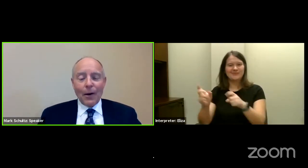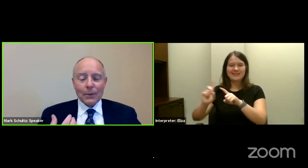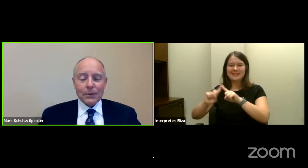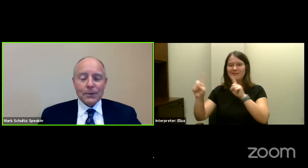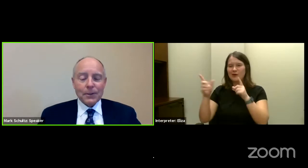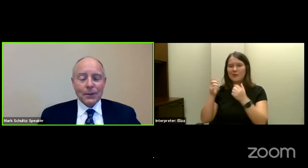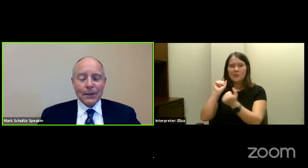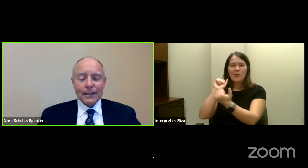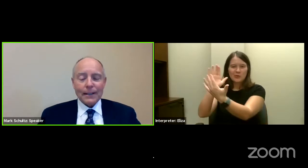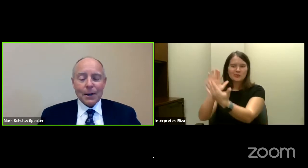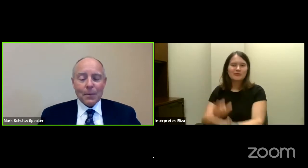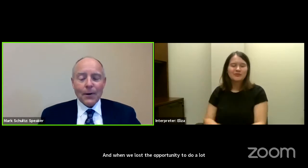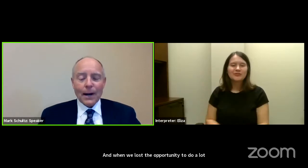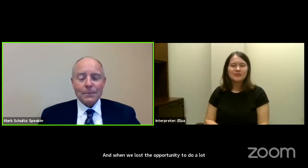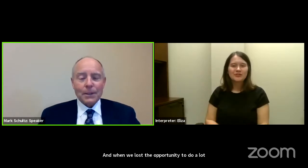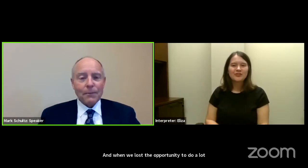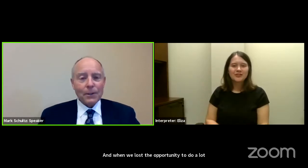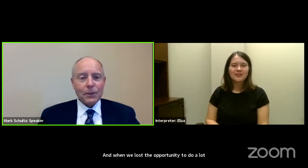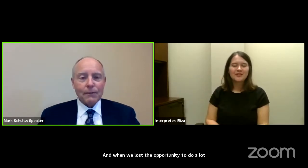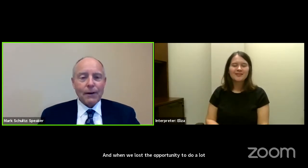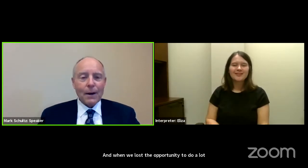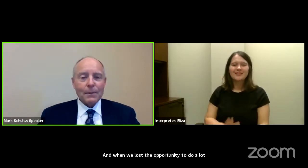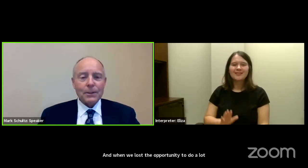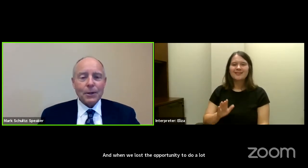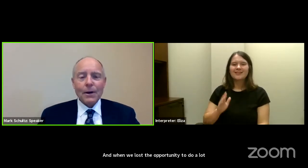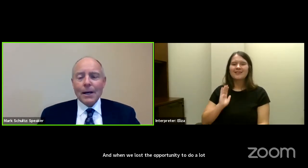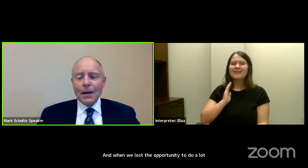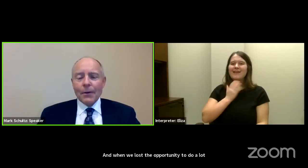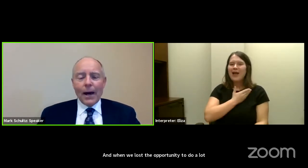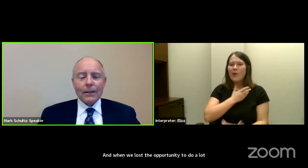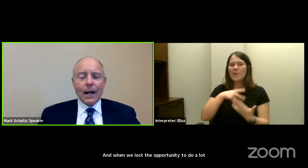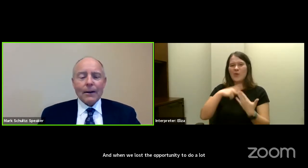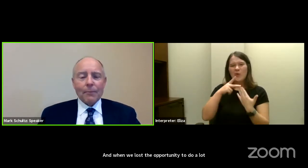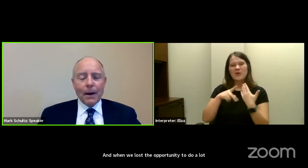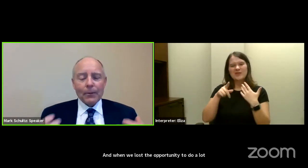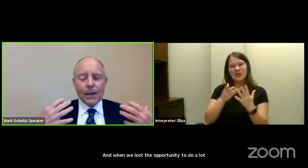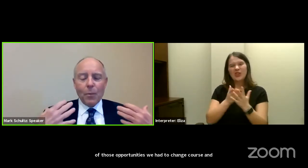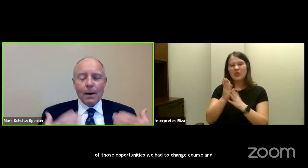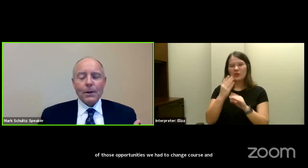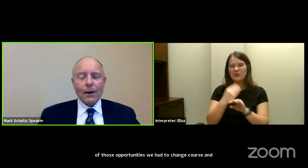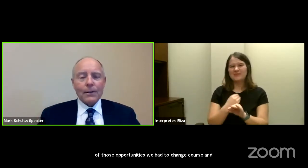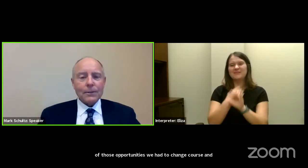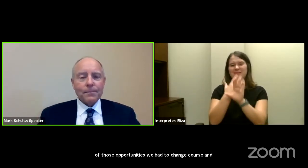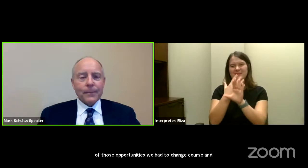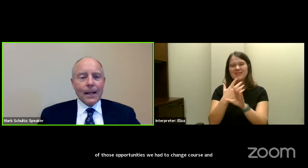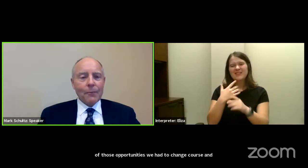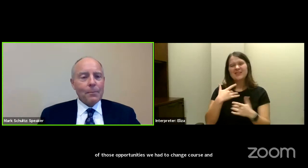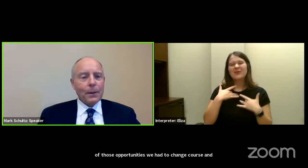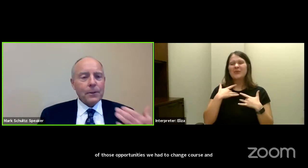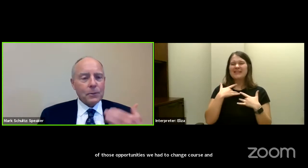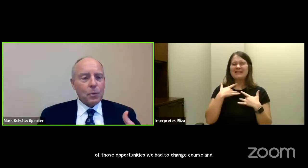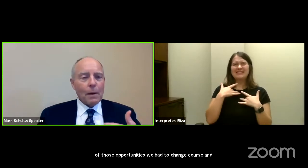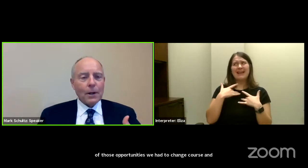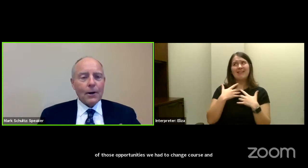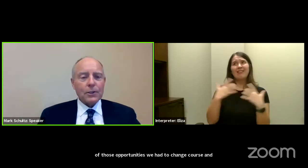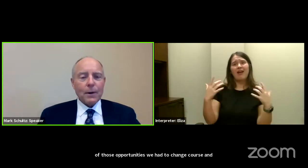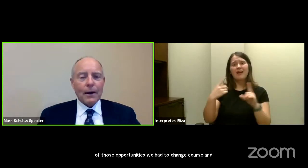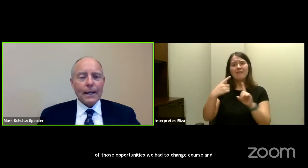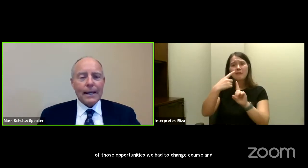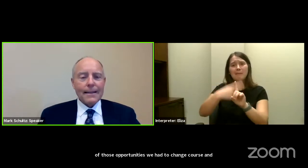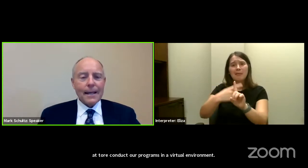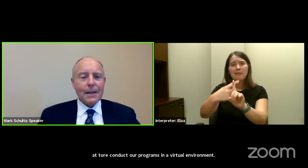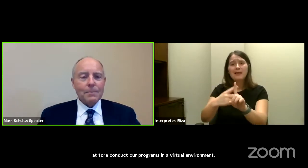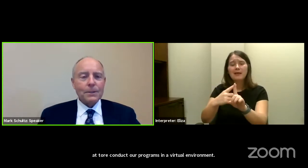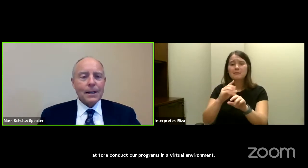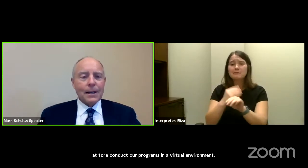to then alter to conduct our programs in a virtual environment. So we've had a lot of monthly webinars, and we built those webinars